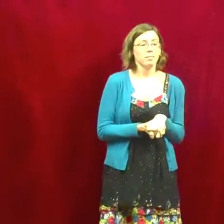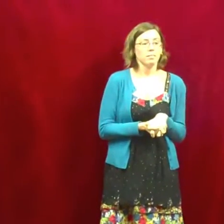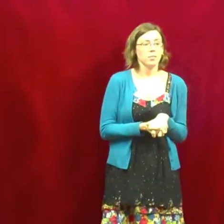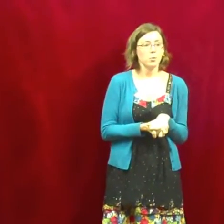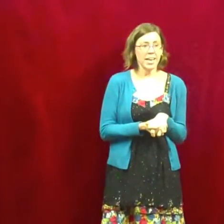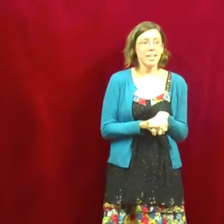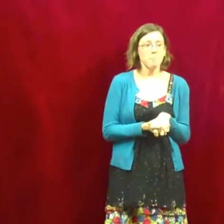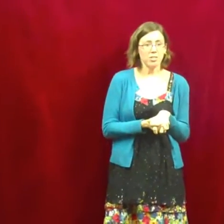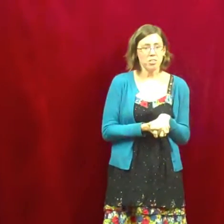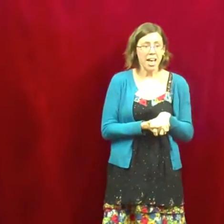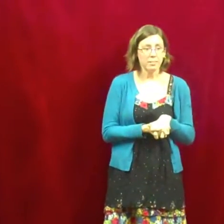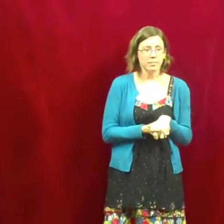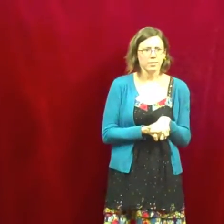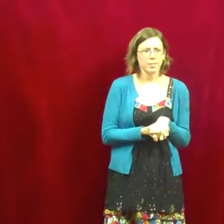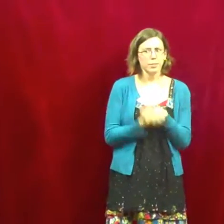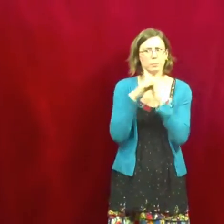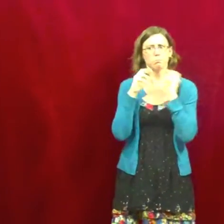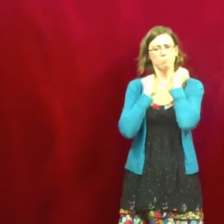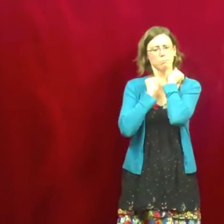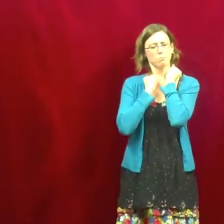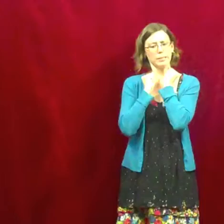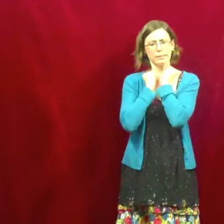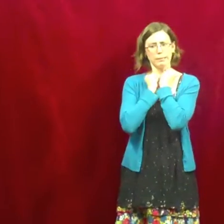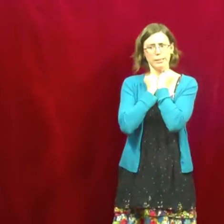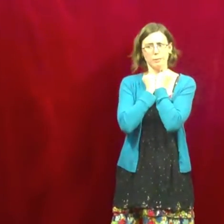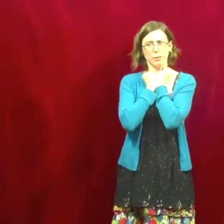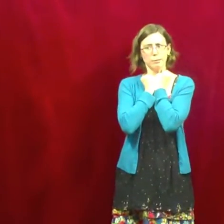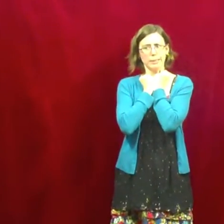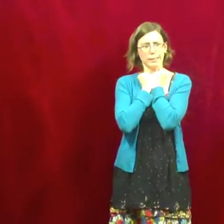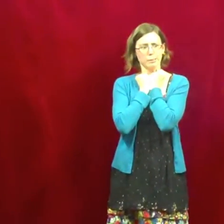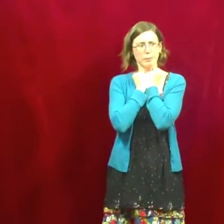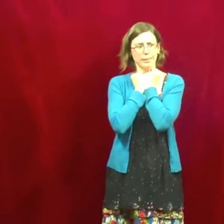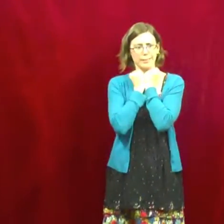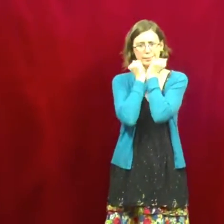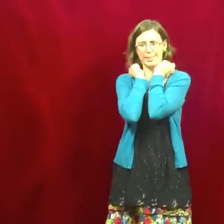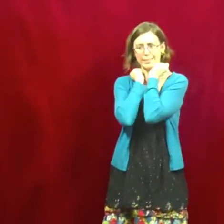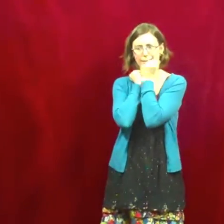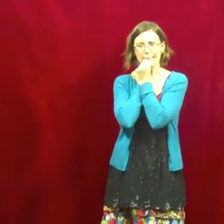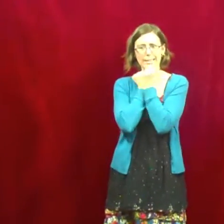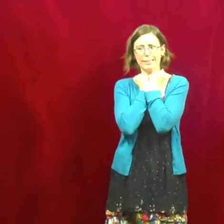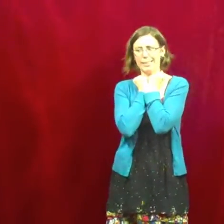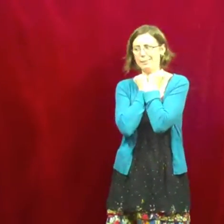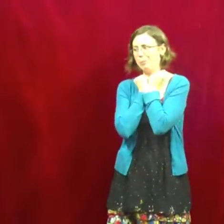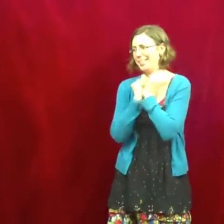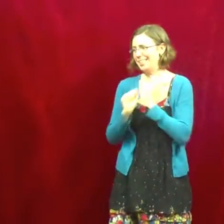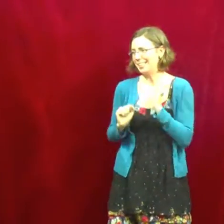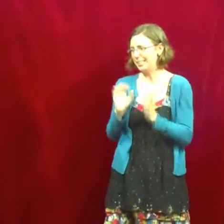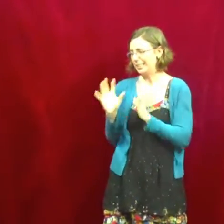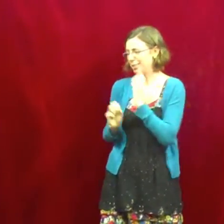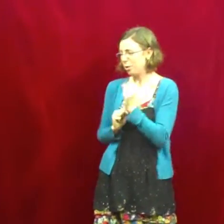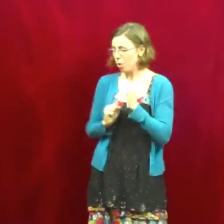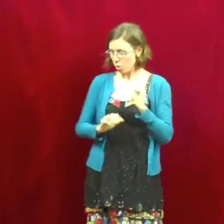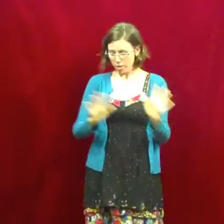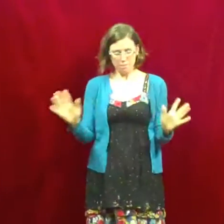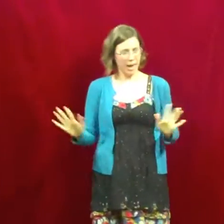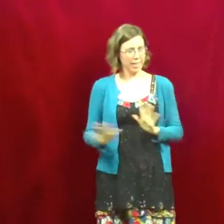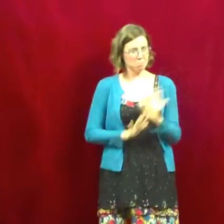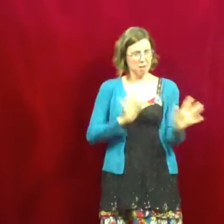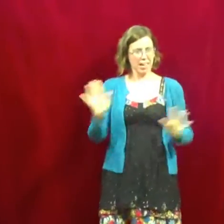You can't imagine that. And I was like, this is not going as well as the last time went. This is, okay, I can, I can